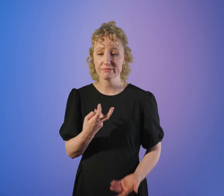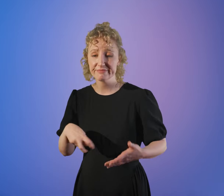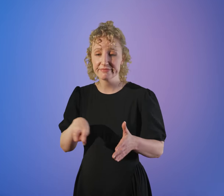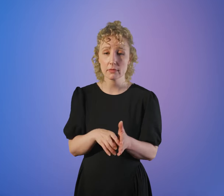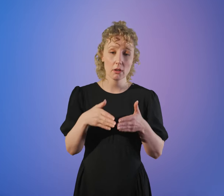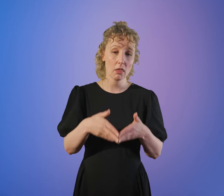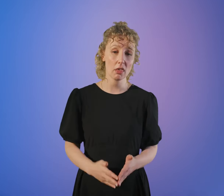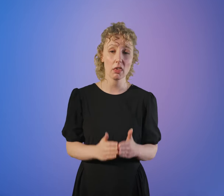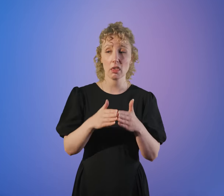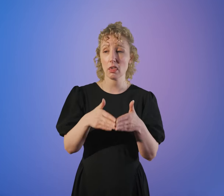speaking,